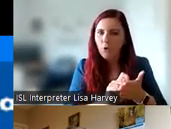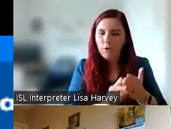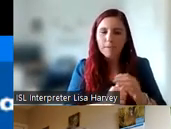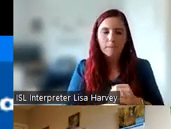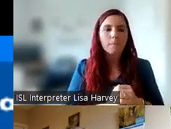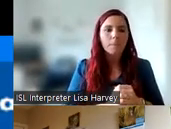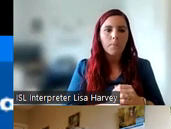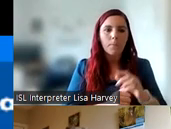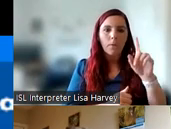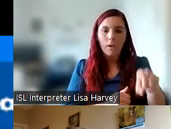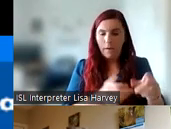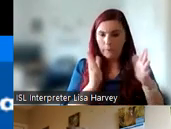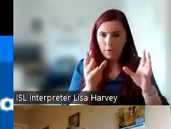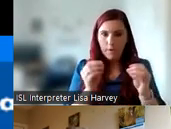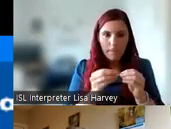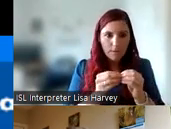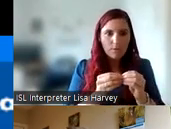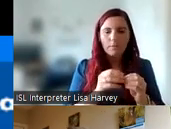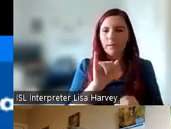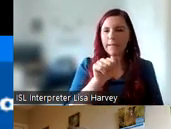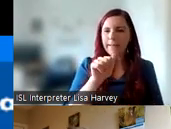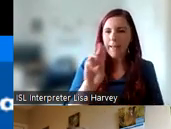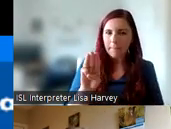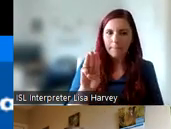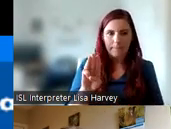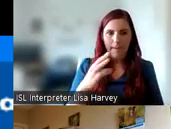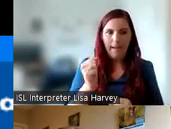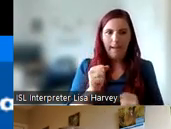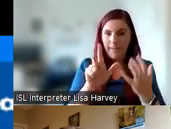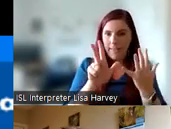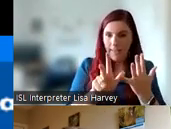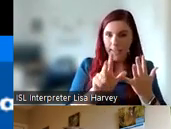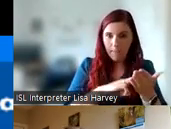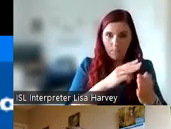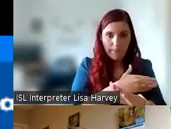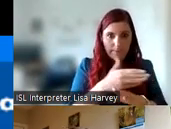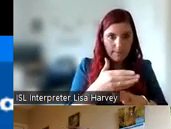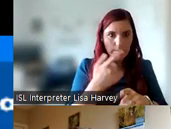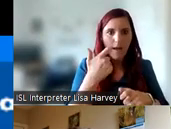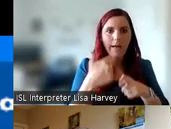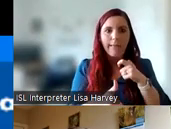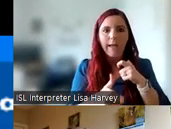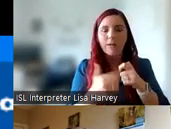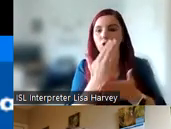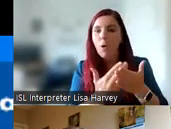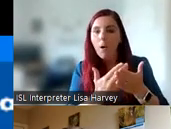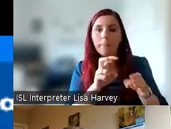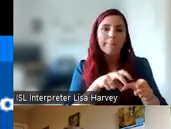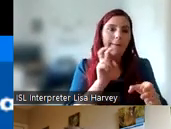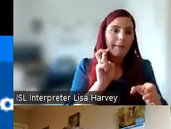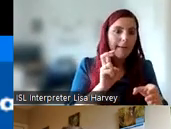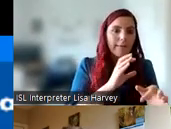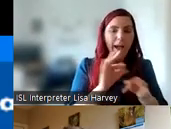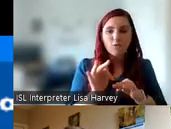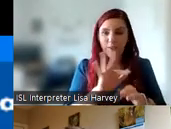So as I mentioned, young adult panel initially had eight memories, and then as time passed, some members were ready to move after giving significant